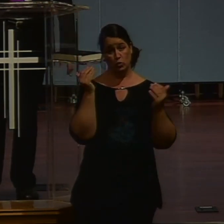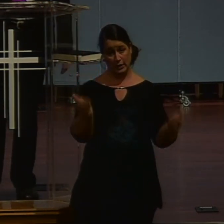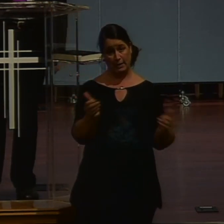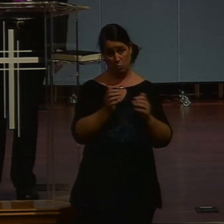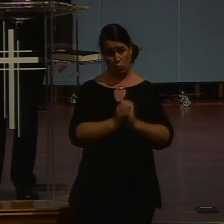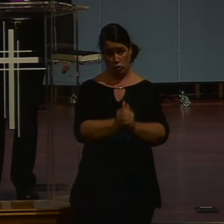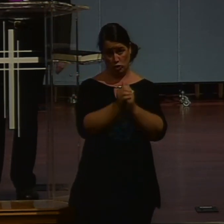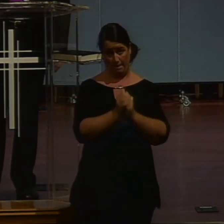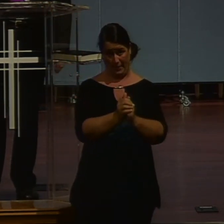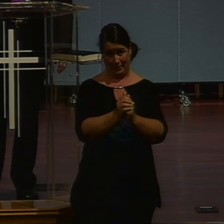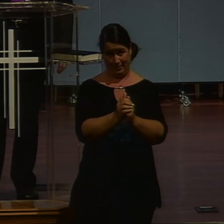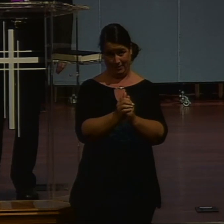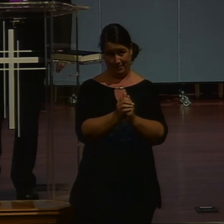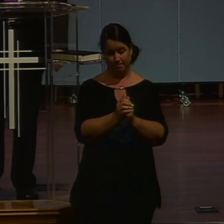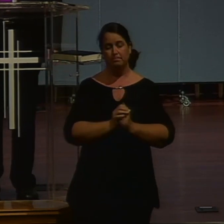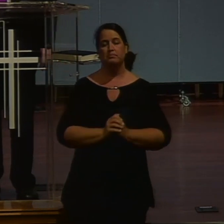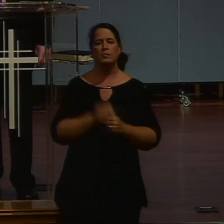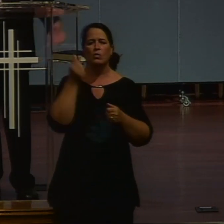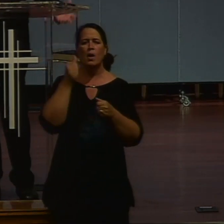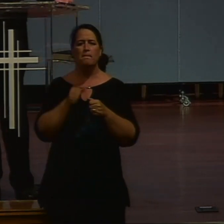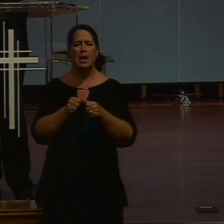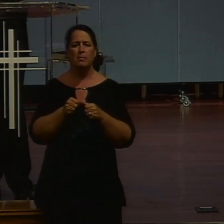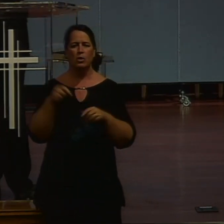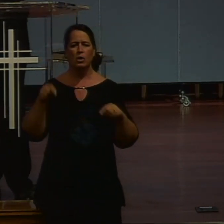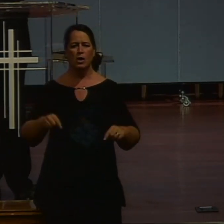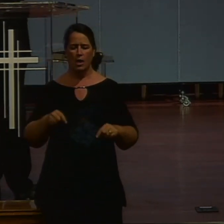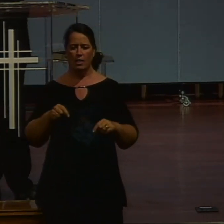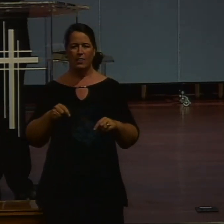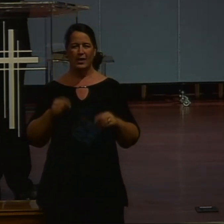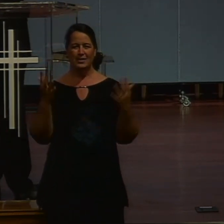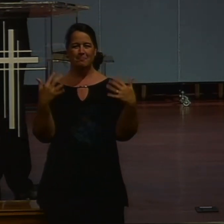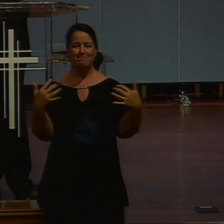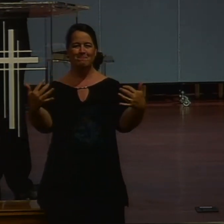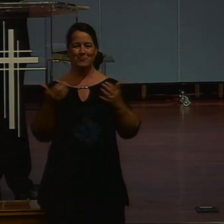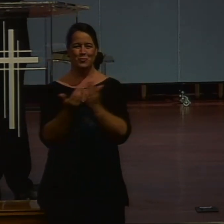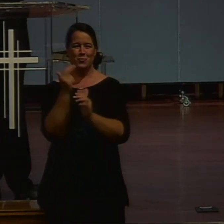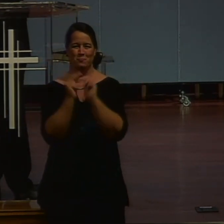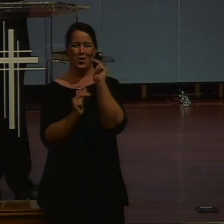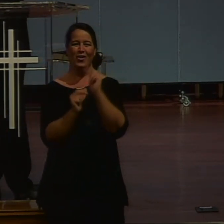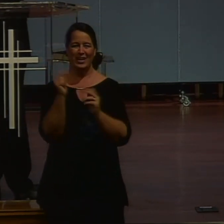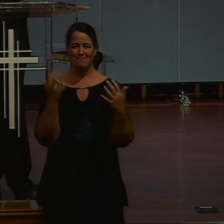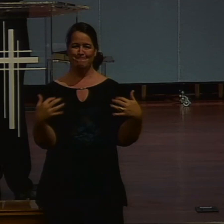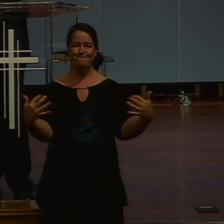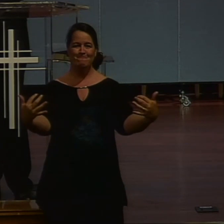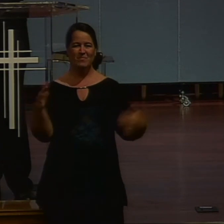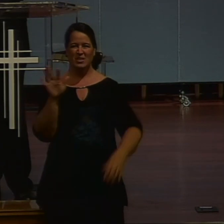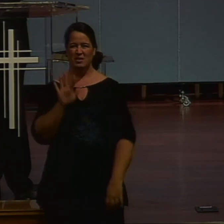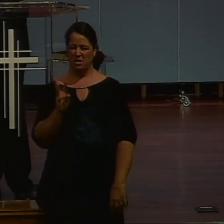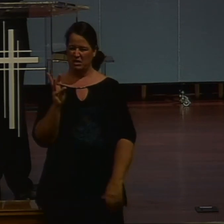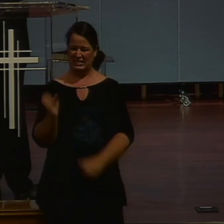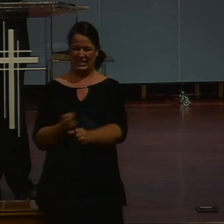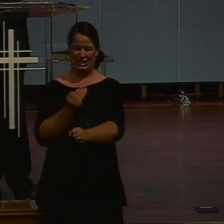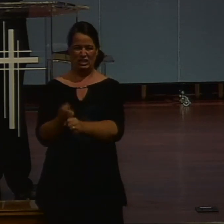This. This sanctuary. It's really. Not that long ago. Time flies. When we are having fun. And we are having fun. At center view. I think it was like. Six